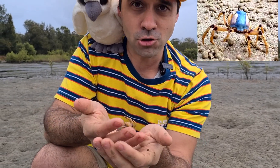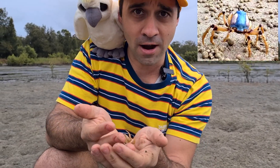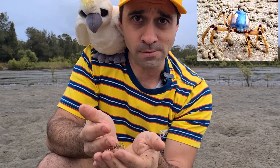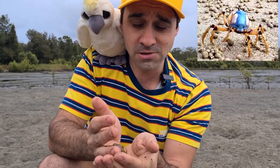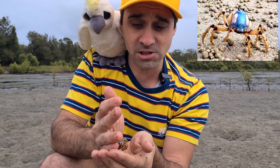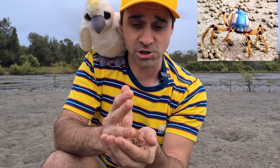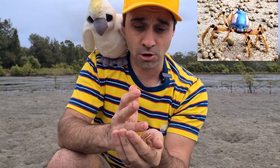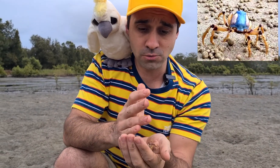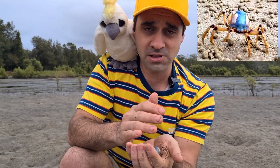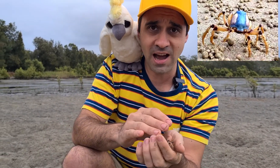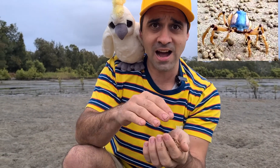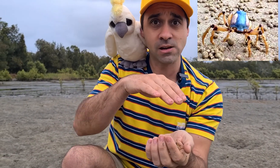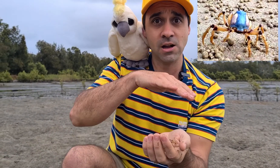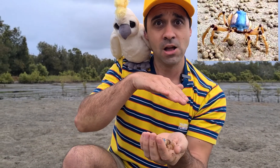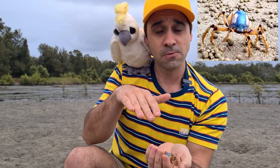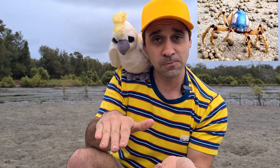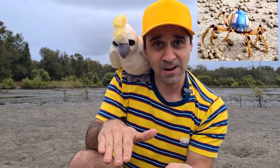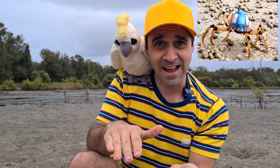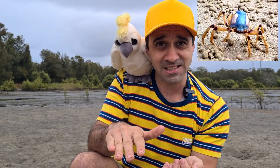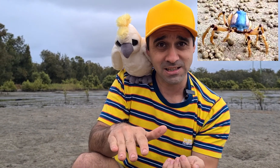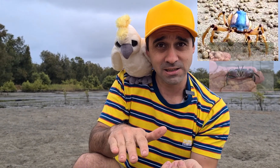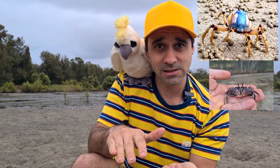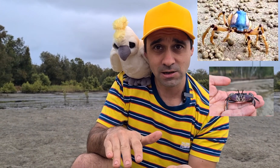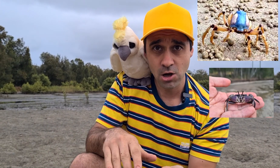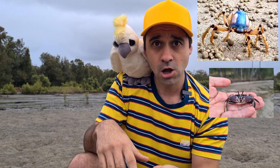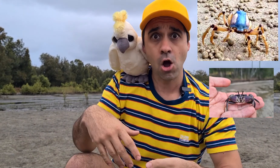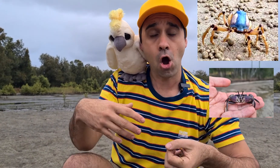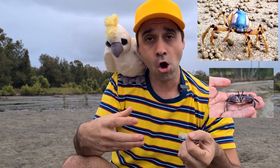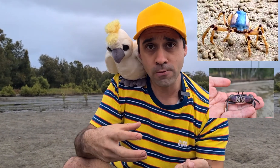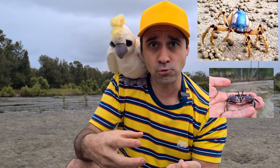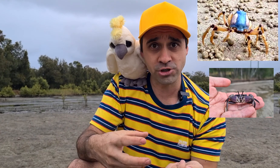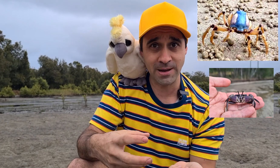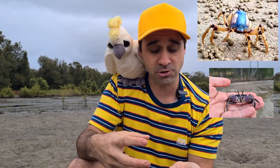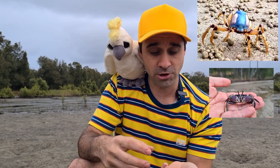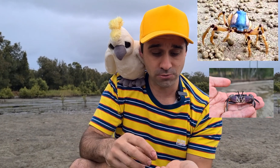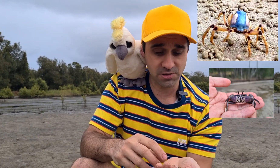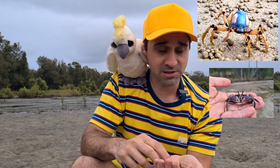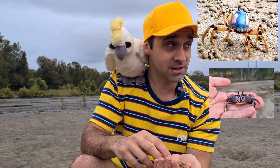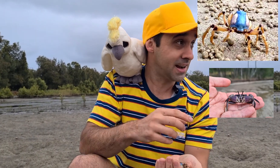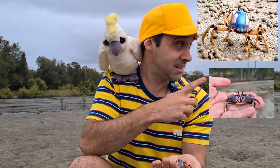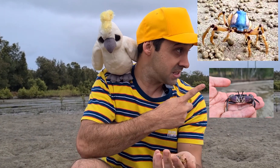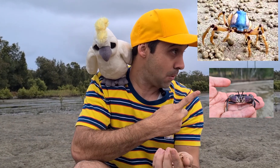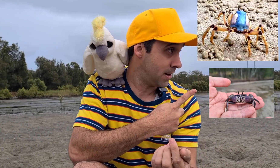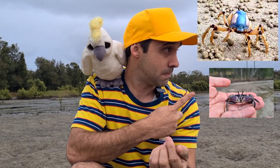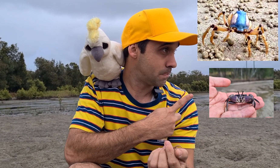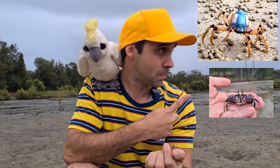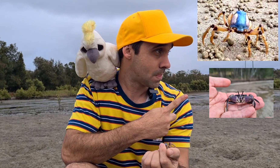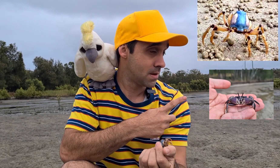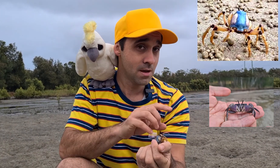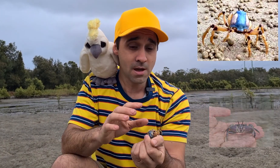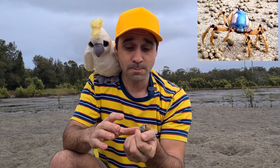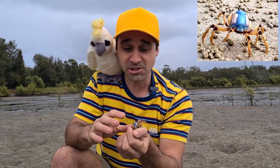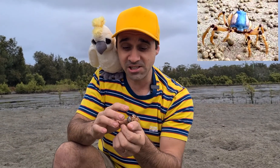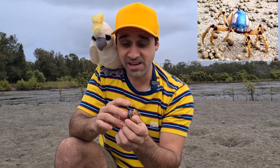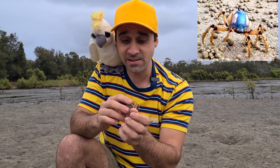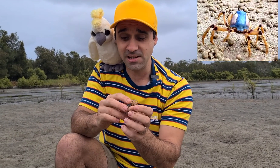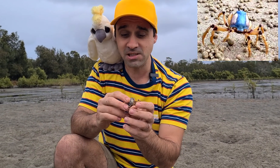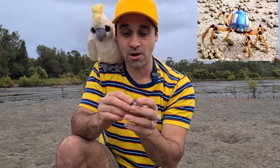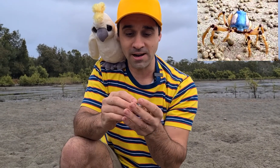crabs shells are flat, oval shaped shells like this one. But you see these guys,